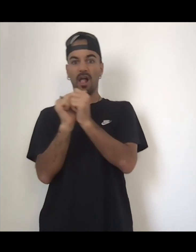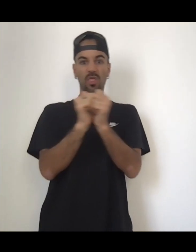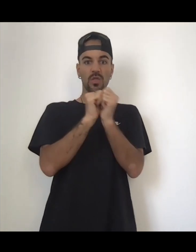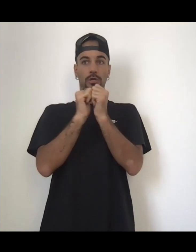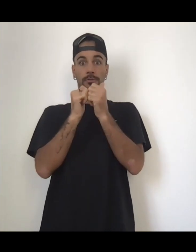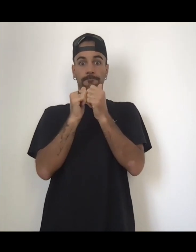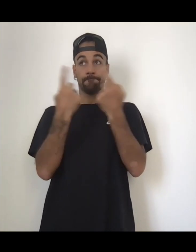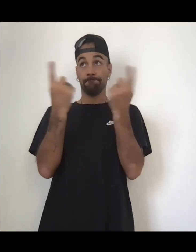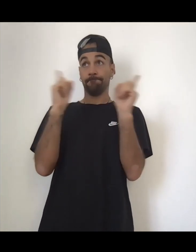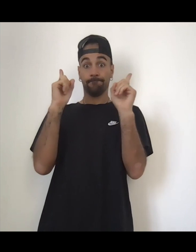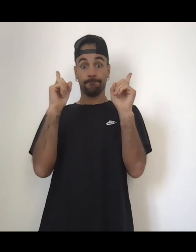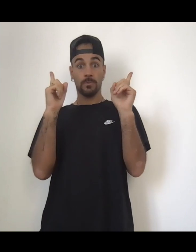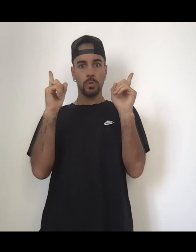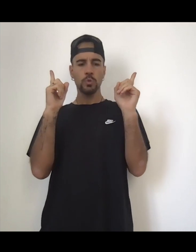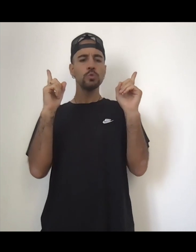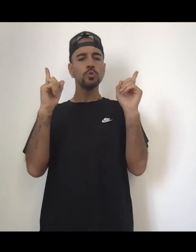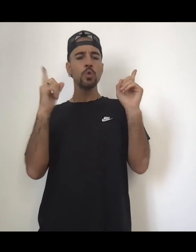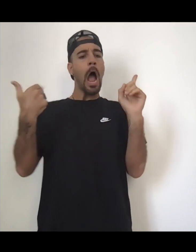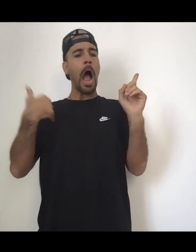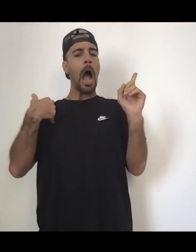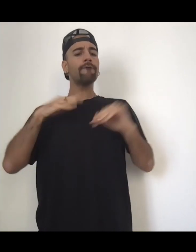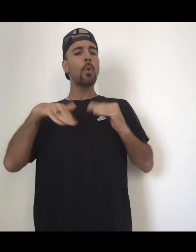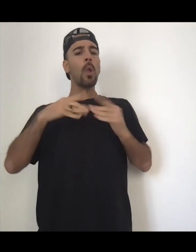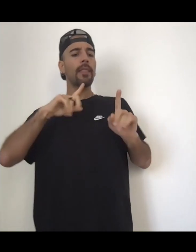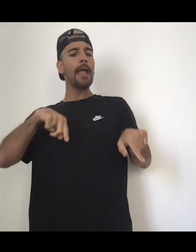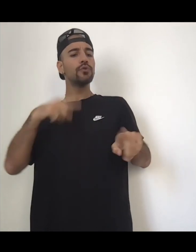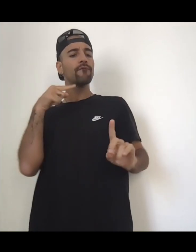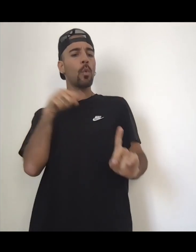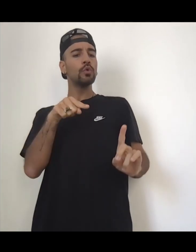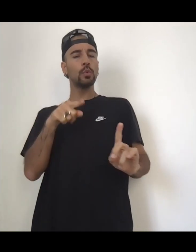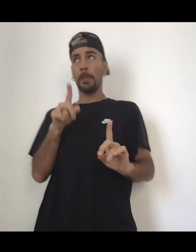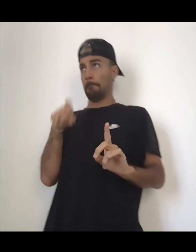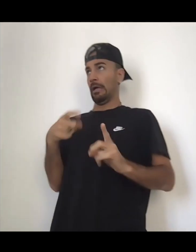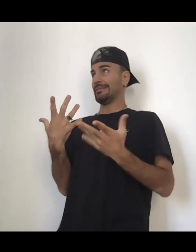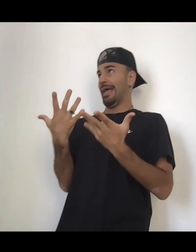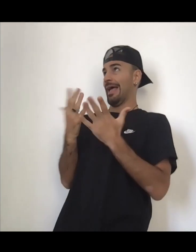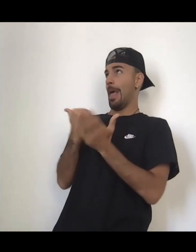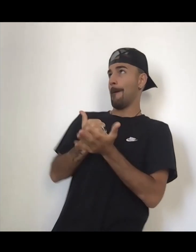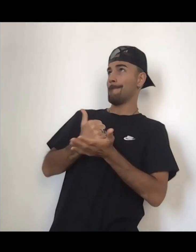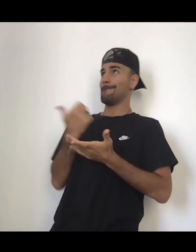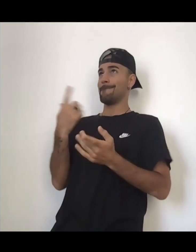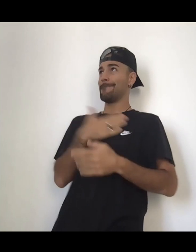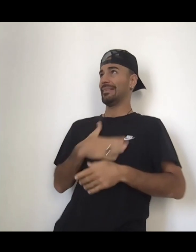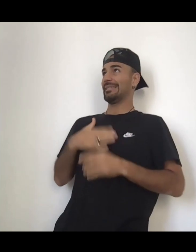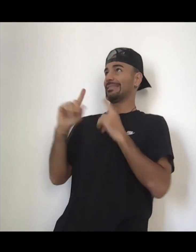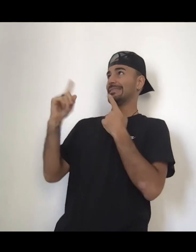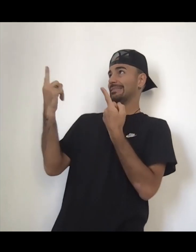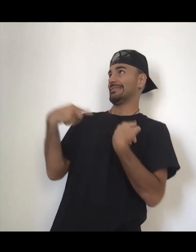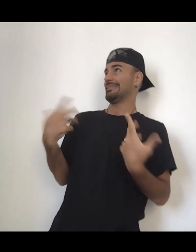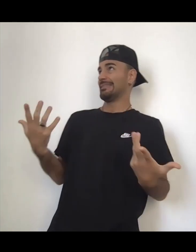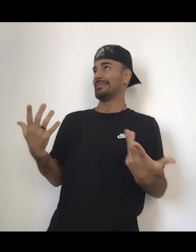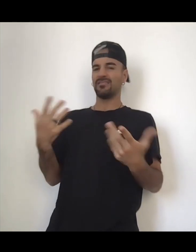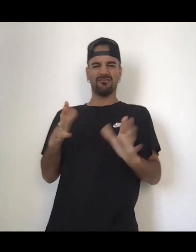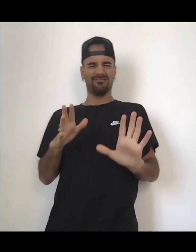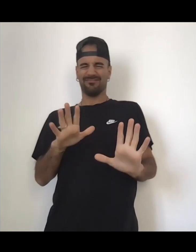they want you to think that the answers are outside of you so that you have to get your answers from them. Like, I could very